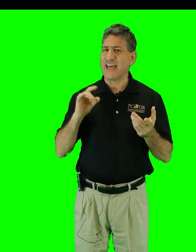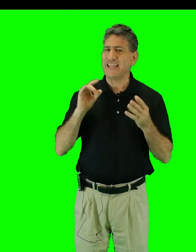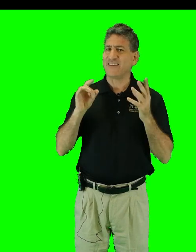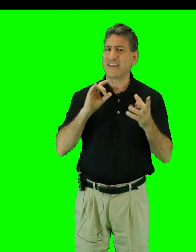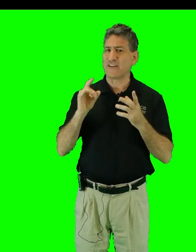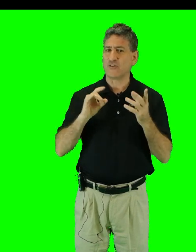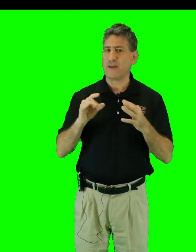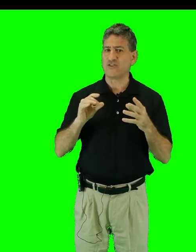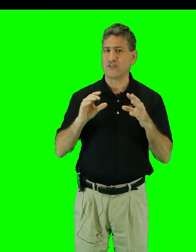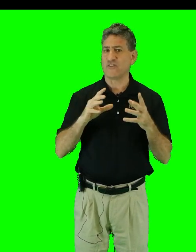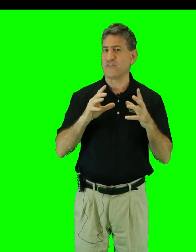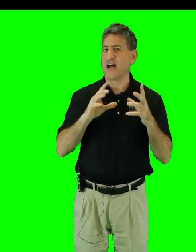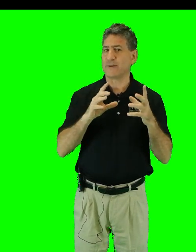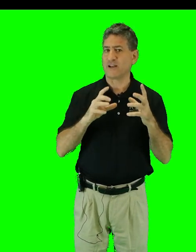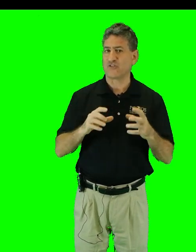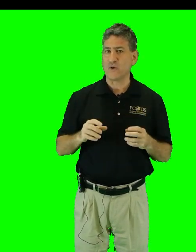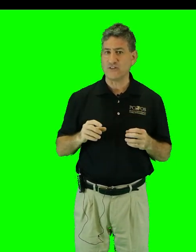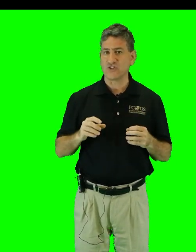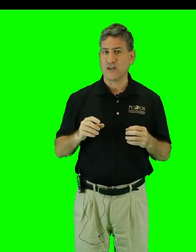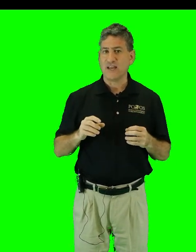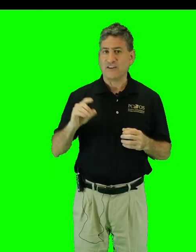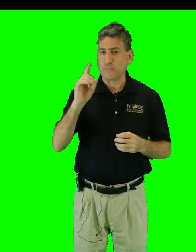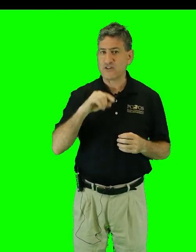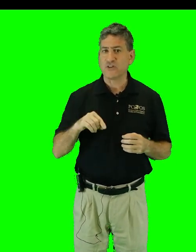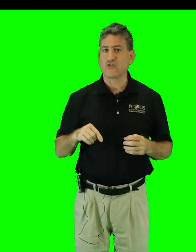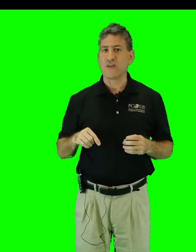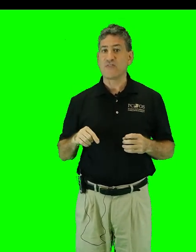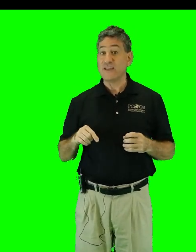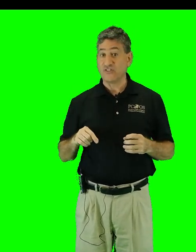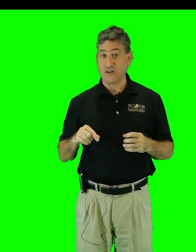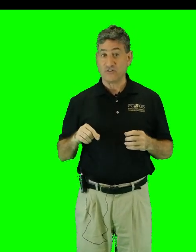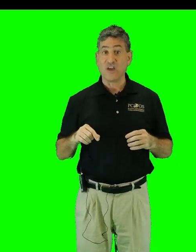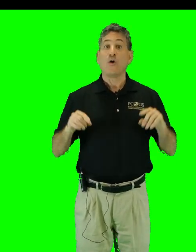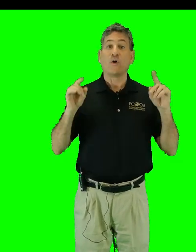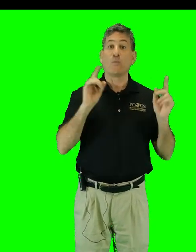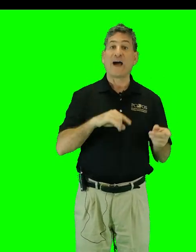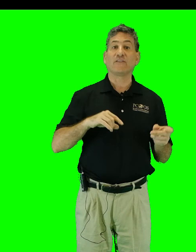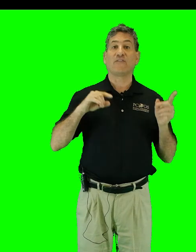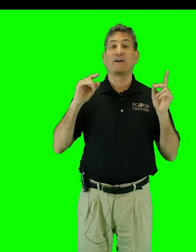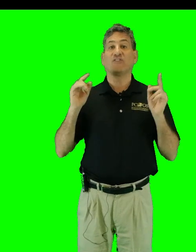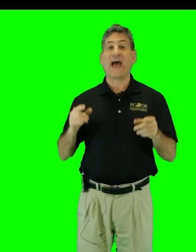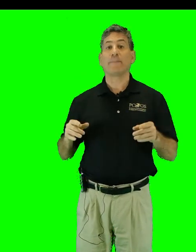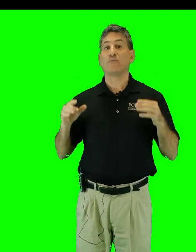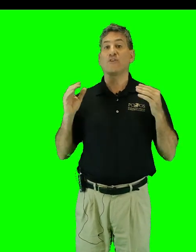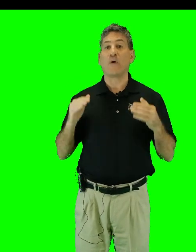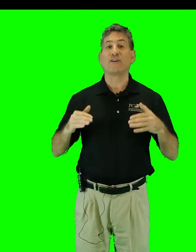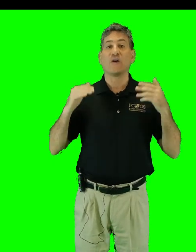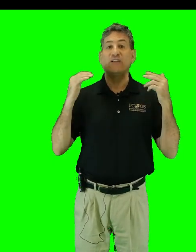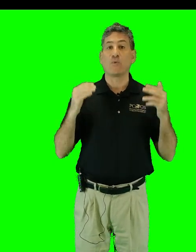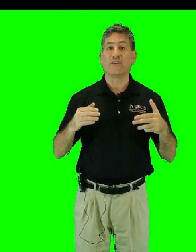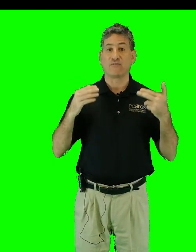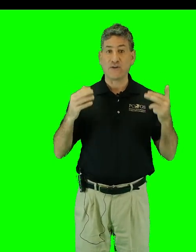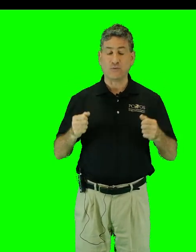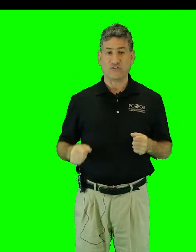any exacerbation of the phenomenon's reach, especially during these years when wildfires happen with greater and greater frequency.